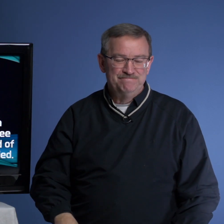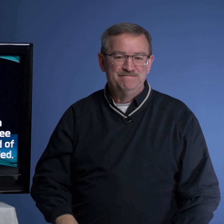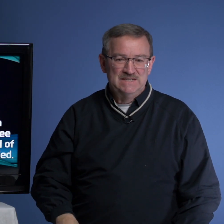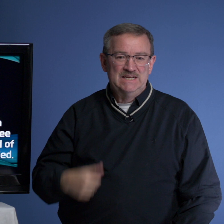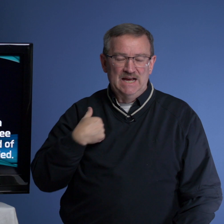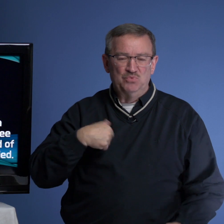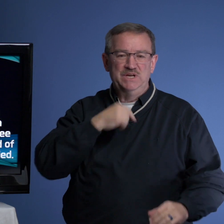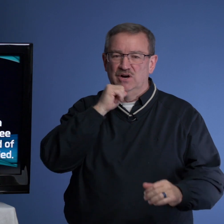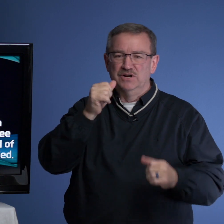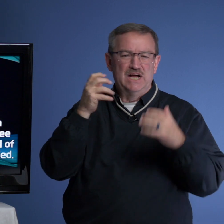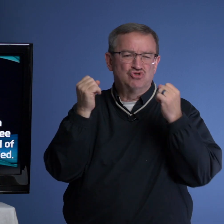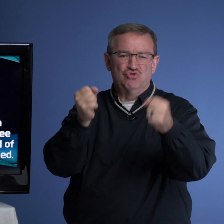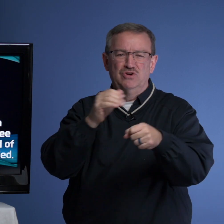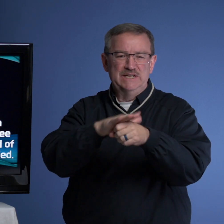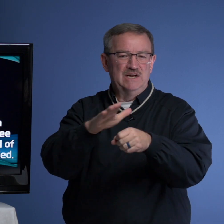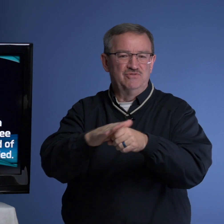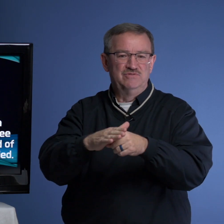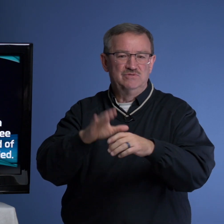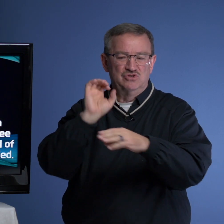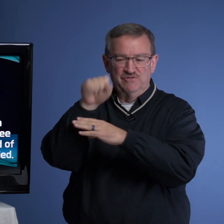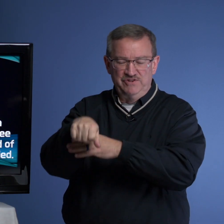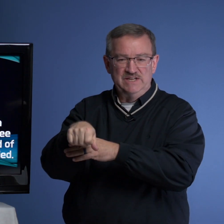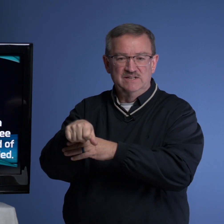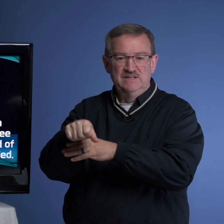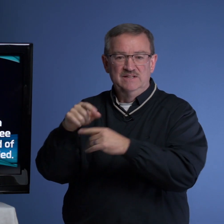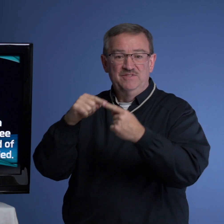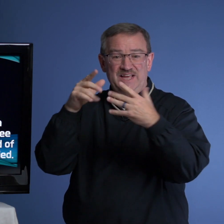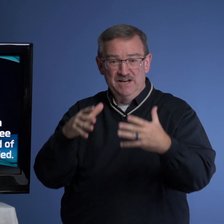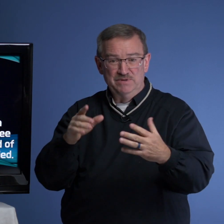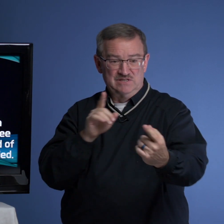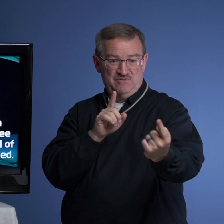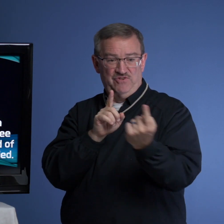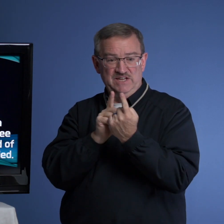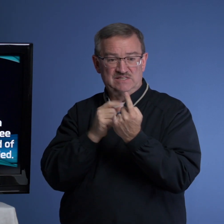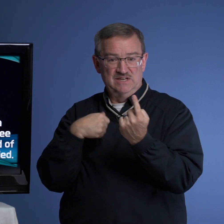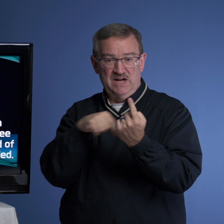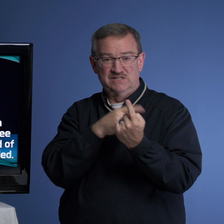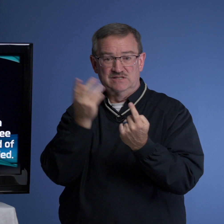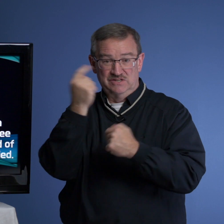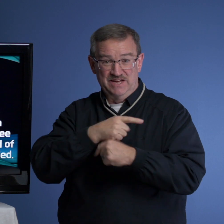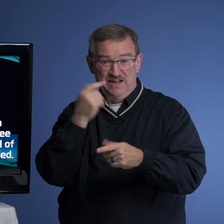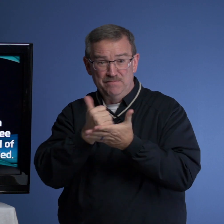And we are not strong enough to defeat the enemies that face us today. Amen.